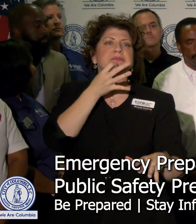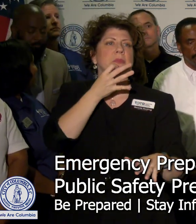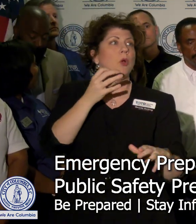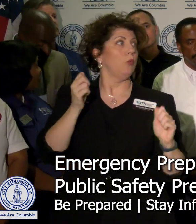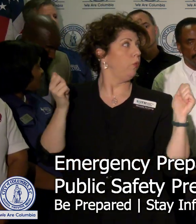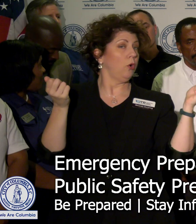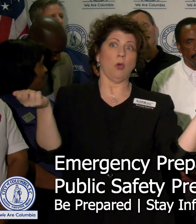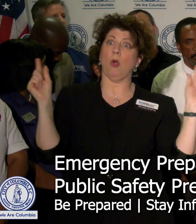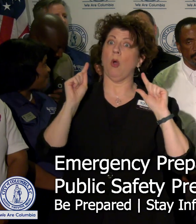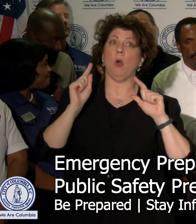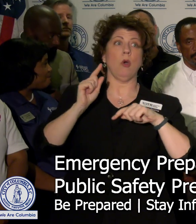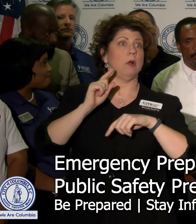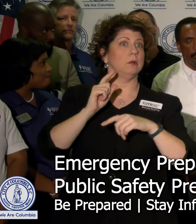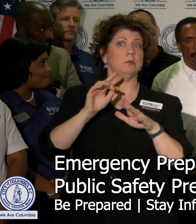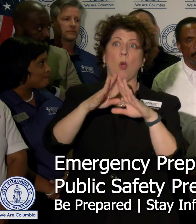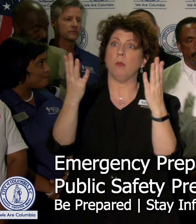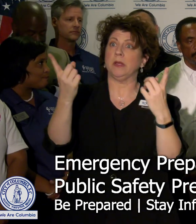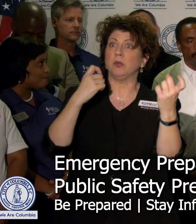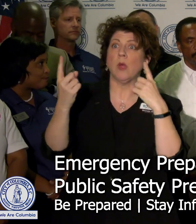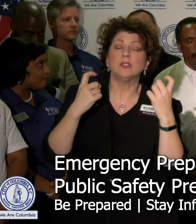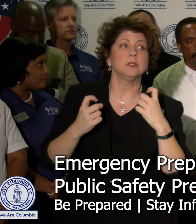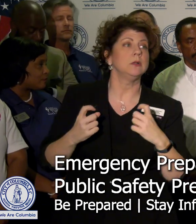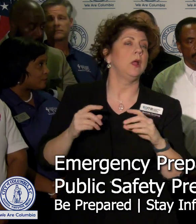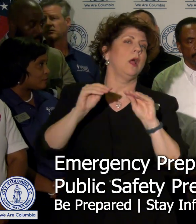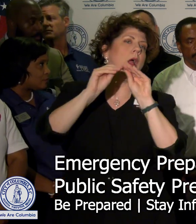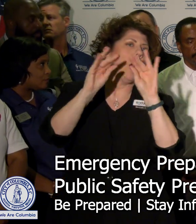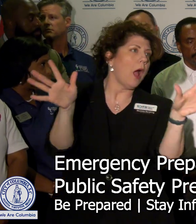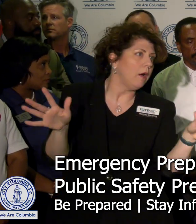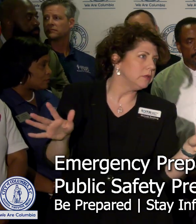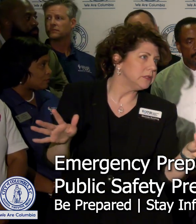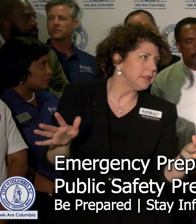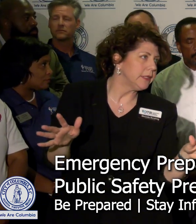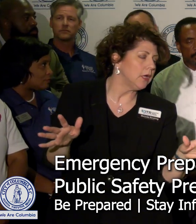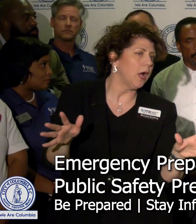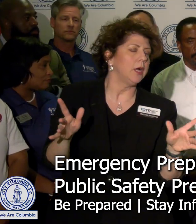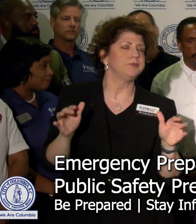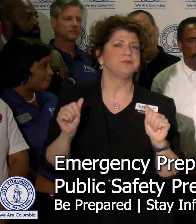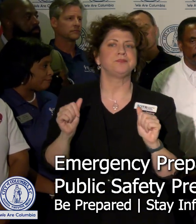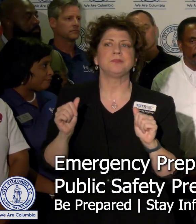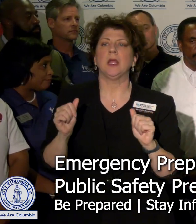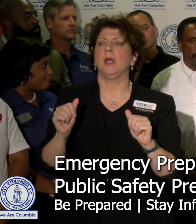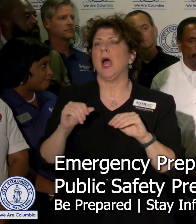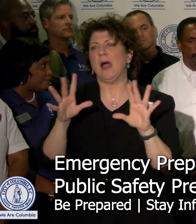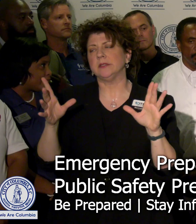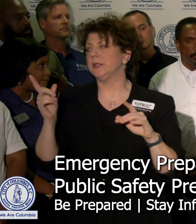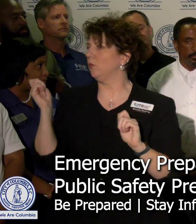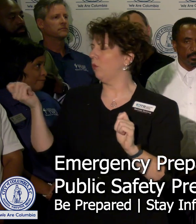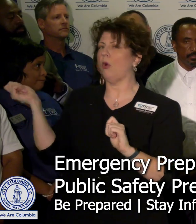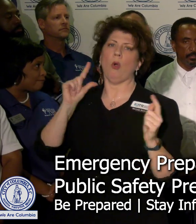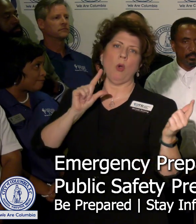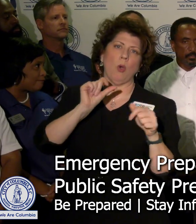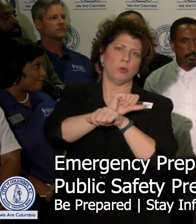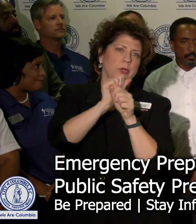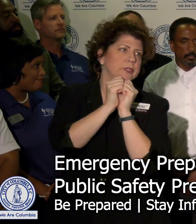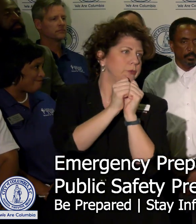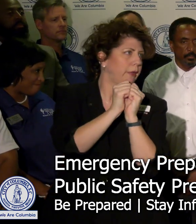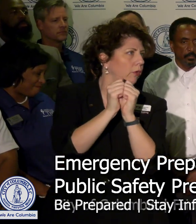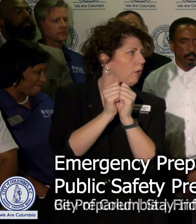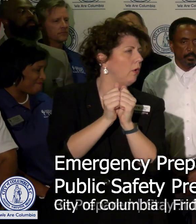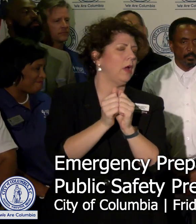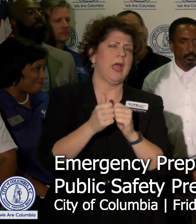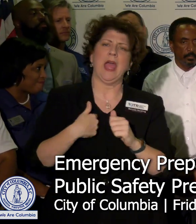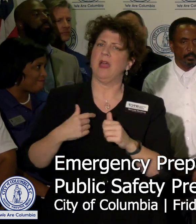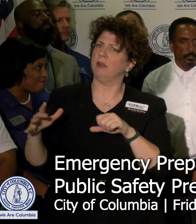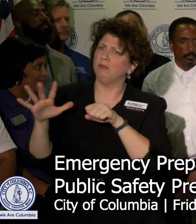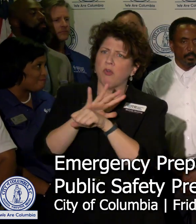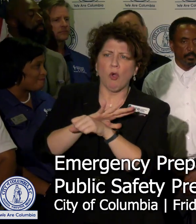available for questions. Obviously we are, it's clear we're working together. We have robust